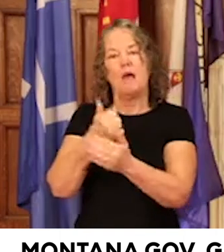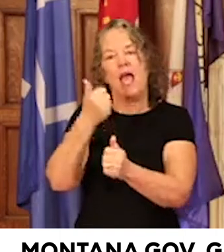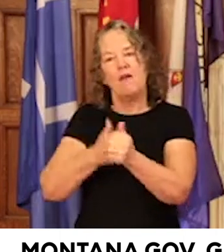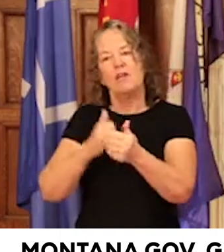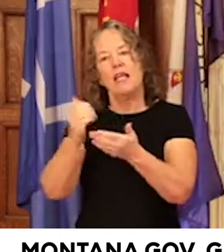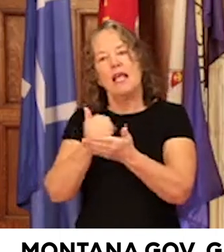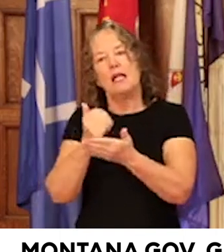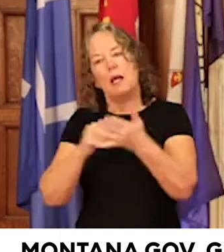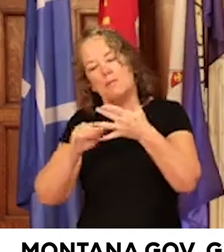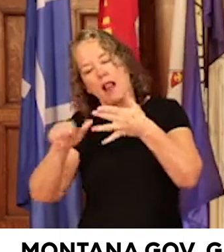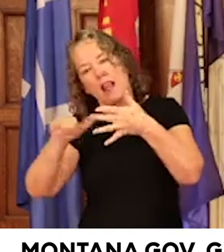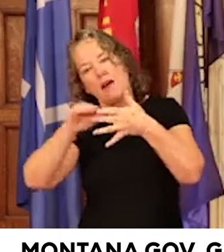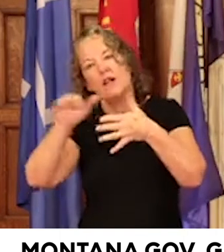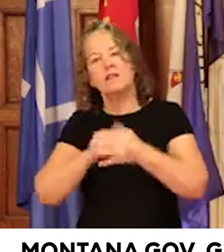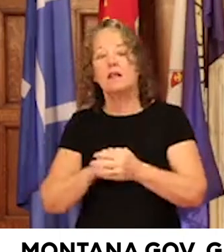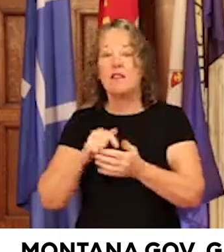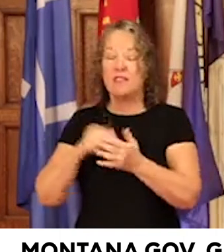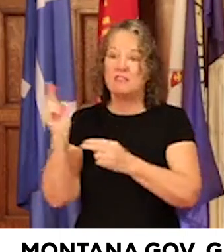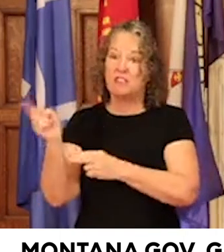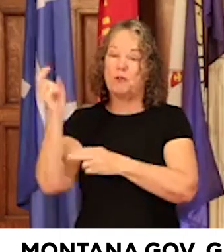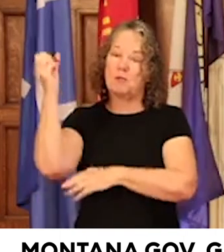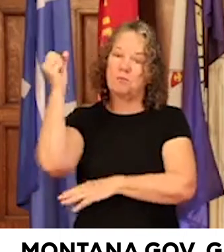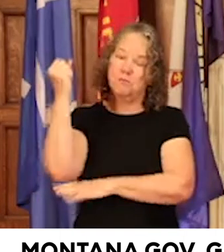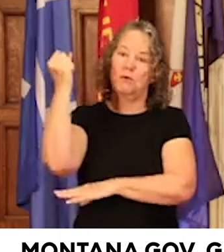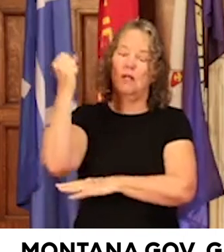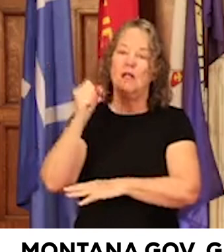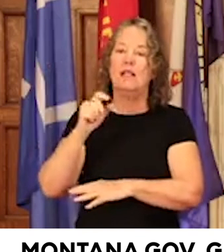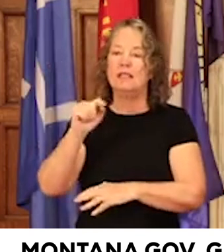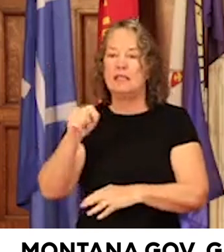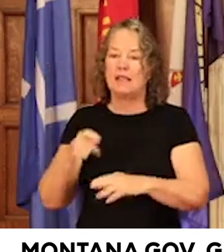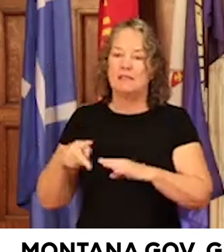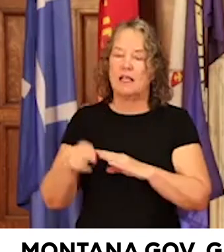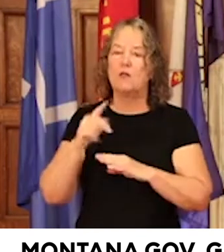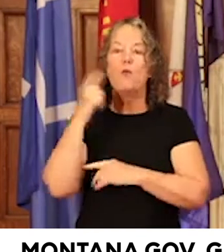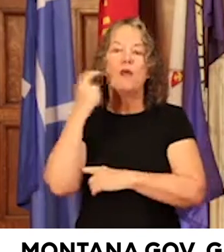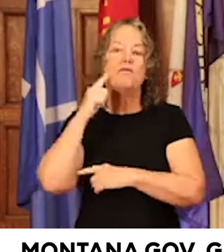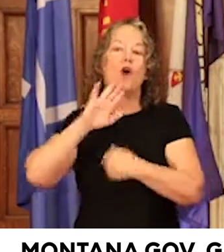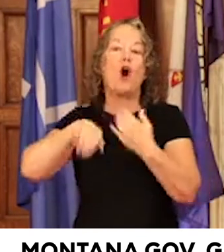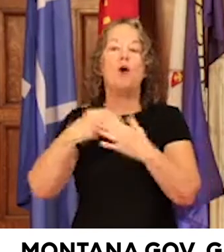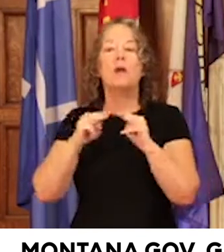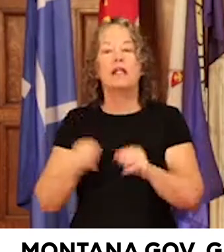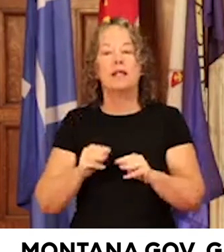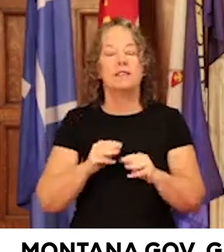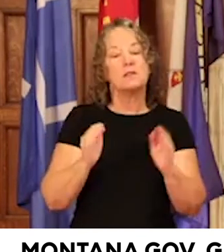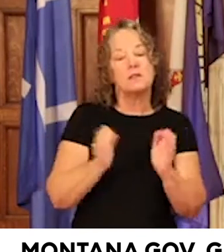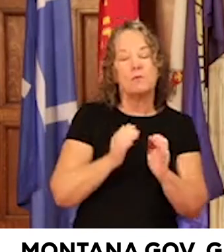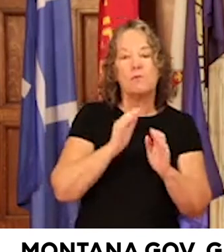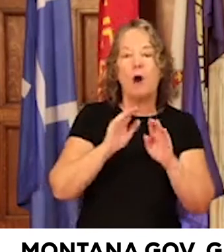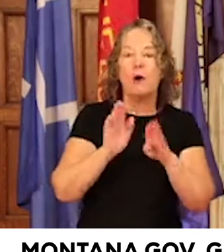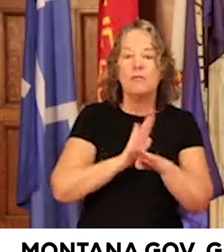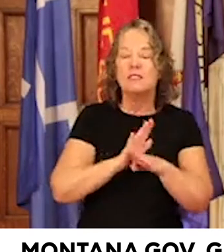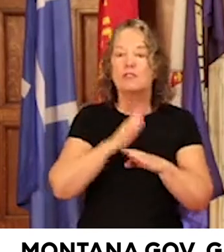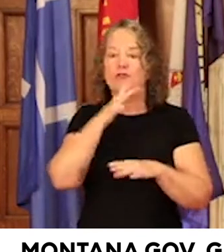This historic income tax cut is a win for all Montanans workers, families, seniors, small business owners, farmers and